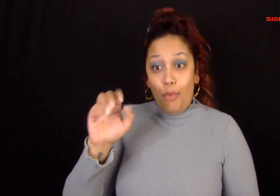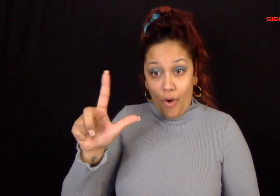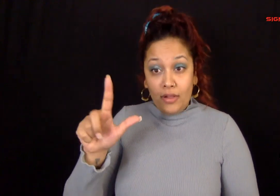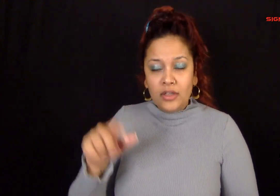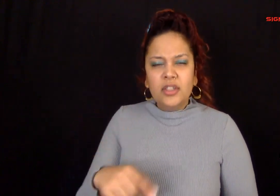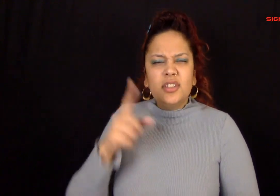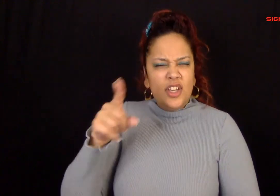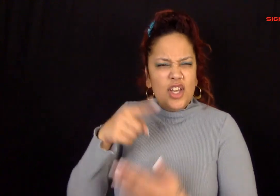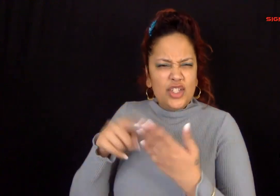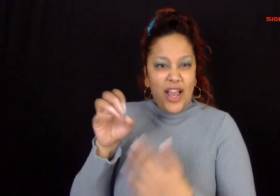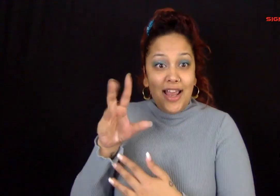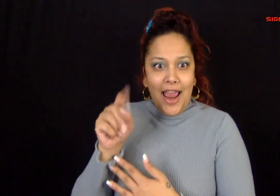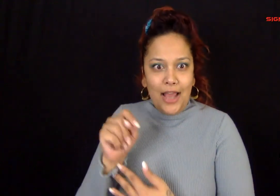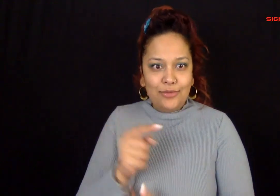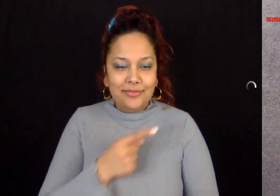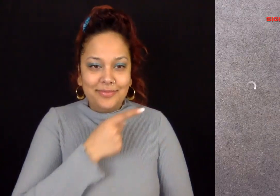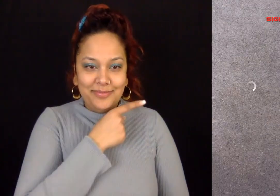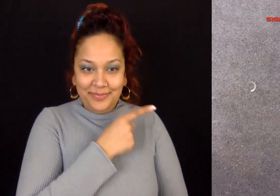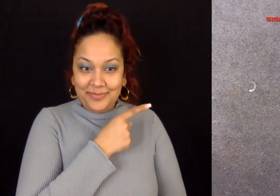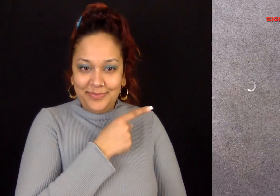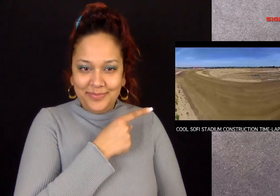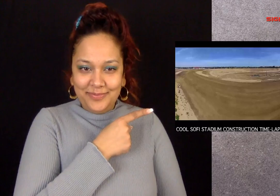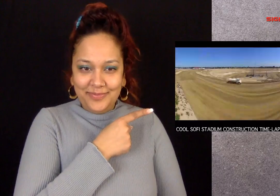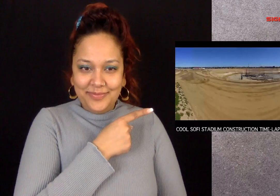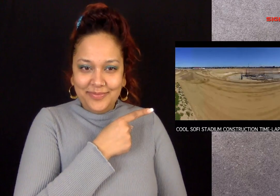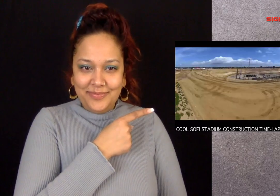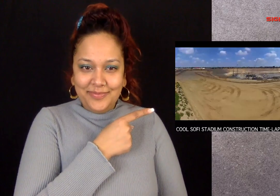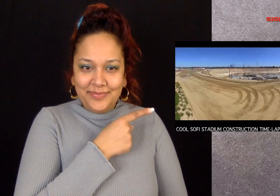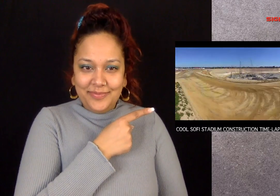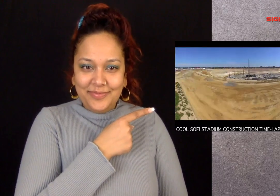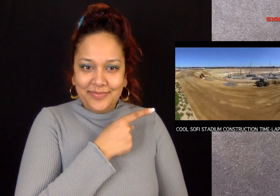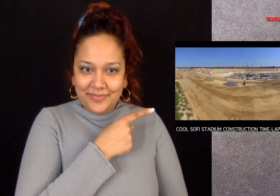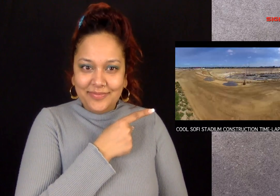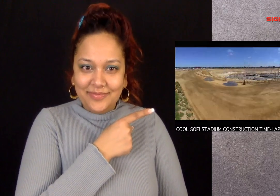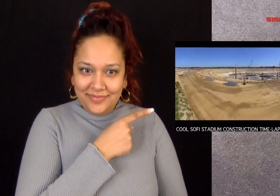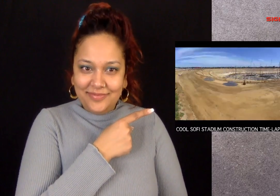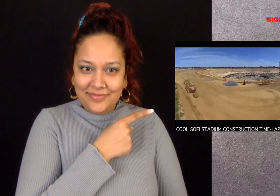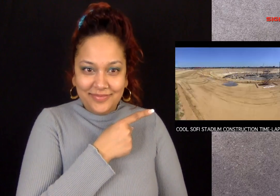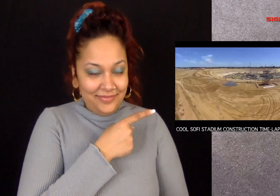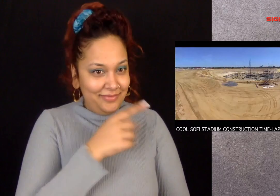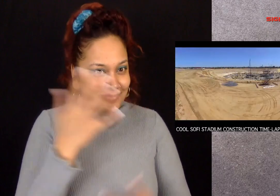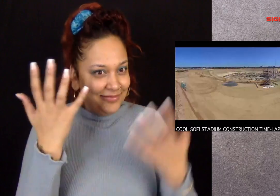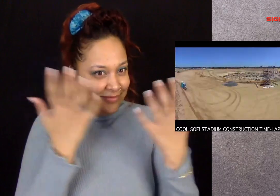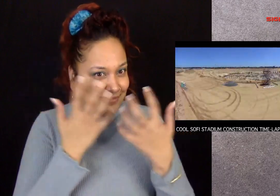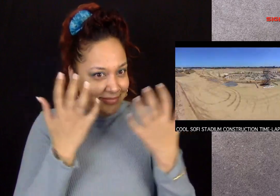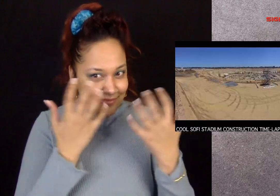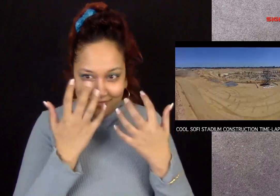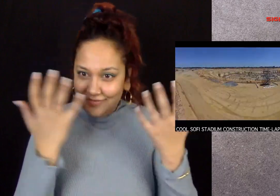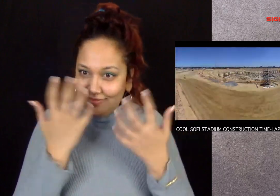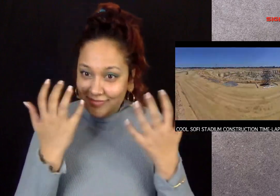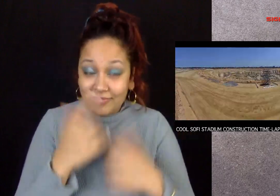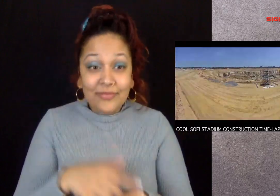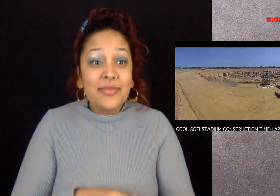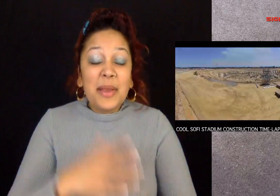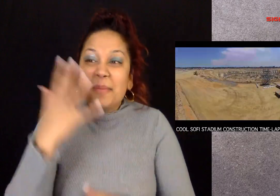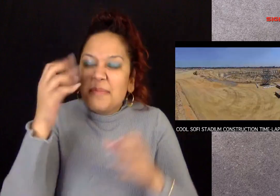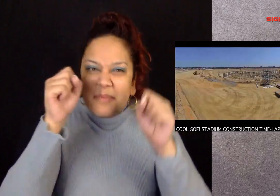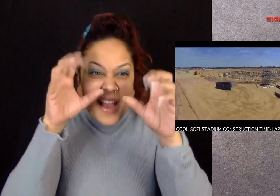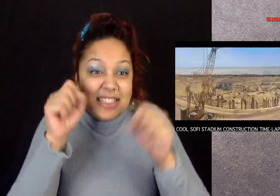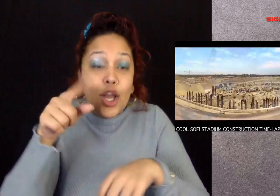And speaking of the Super Bowl, check out this amazing EarthCam time-lapse